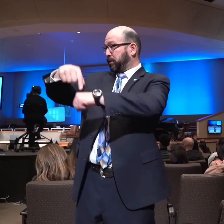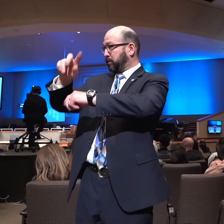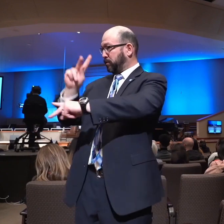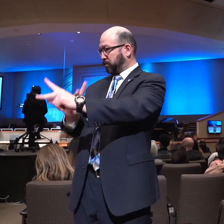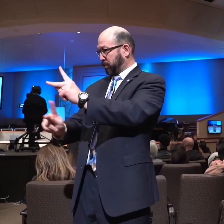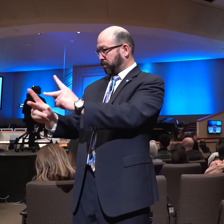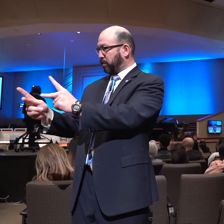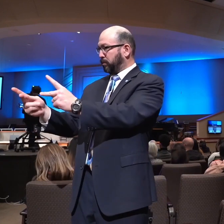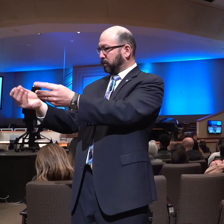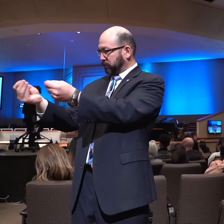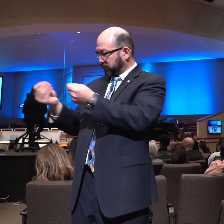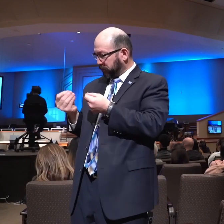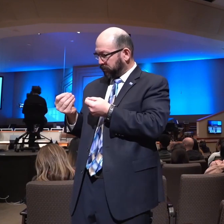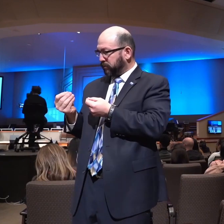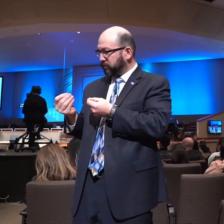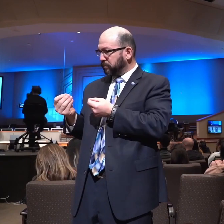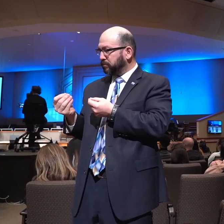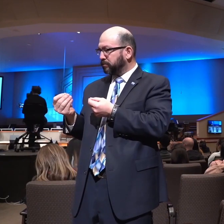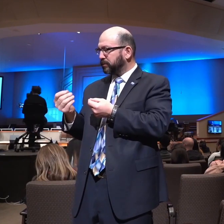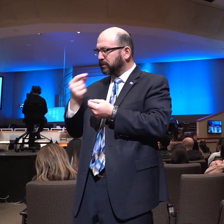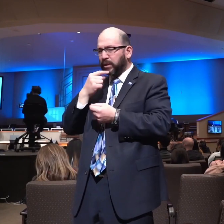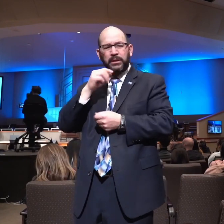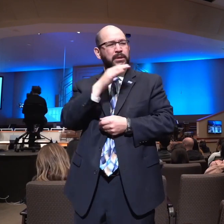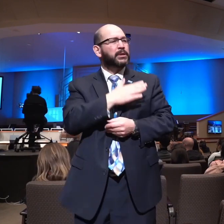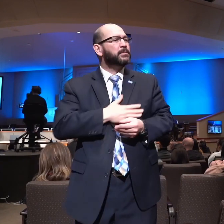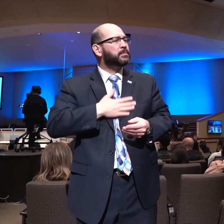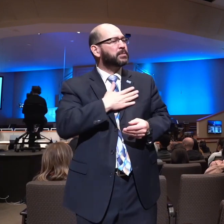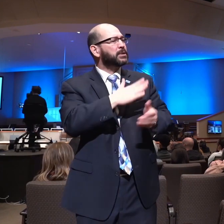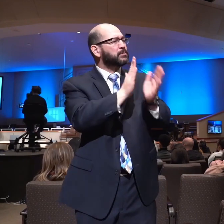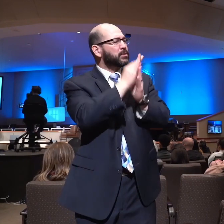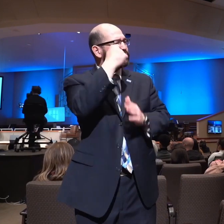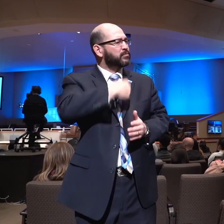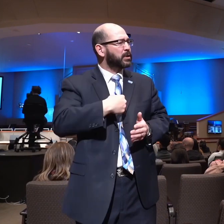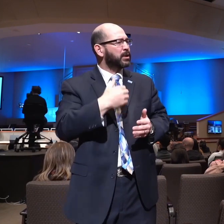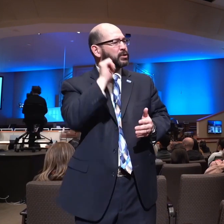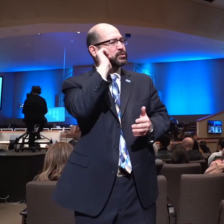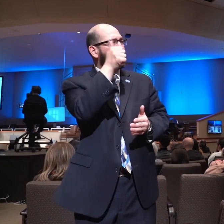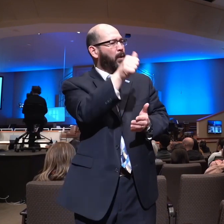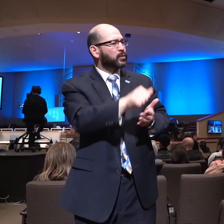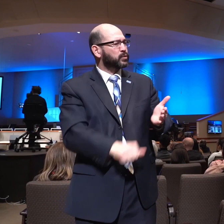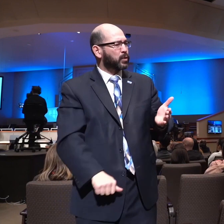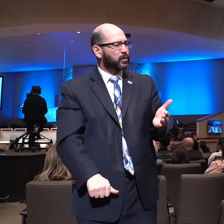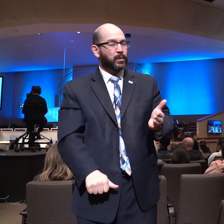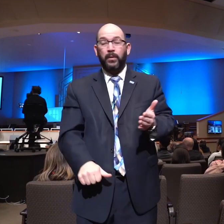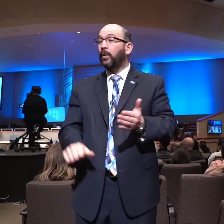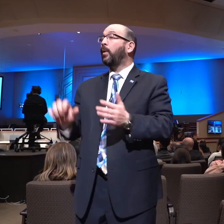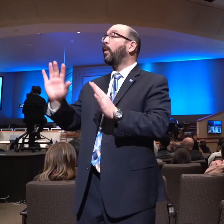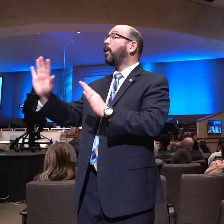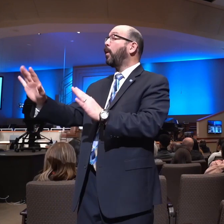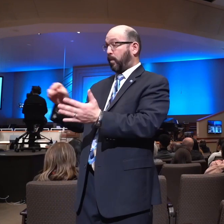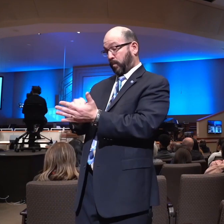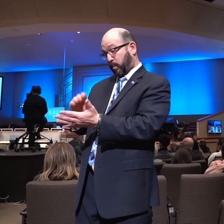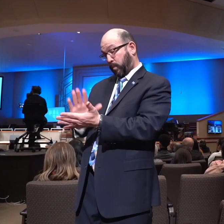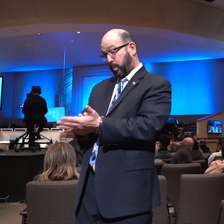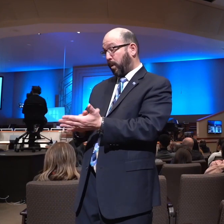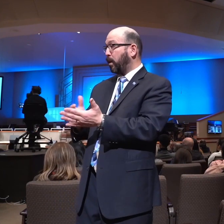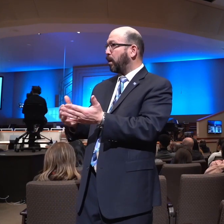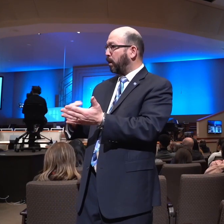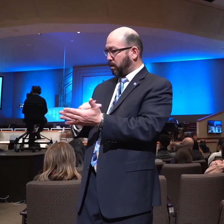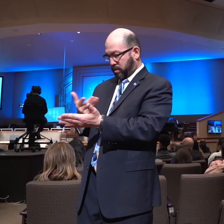the West Wing lobby and people say, I've got a surgery tomorrow. I've got this problem. And I'll jot that down and I'll put it on my prayer list. I'm